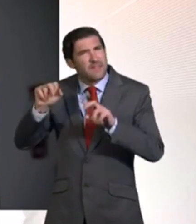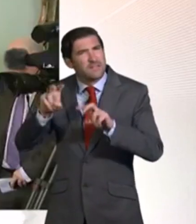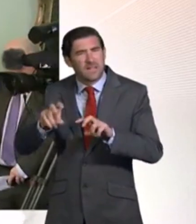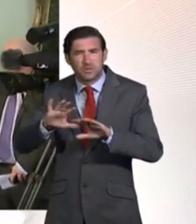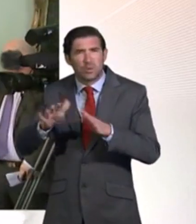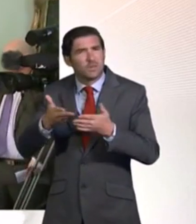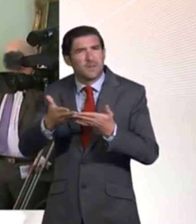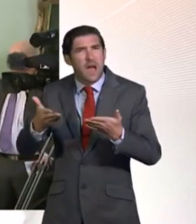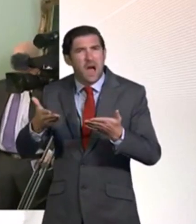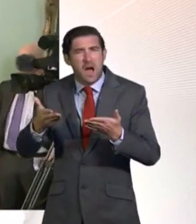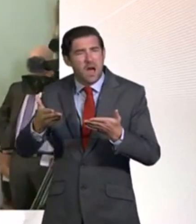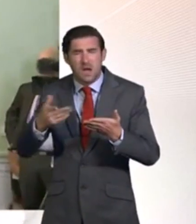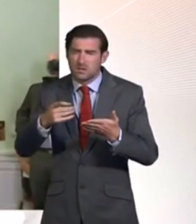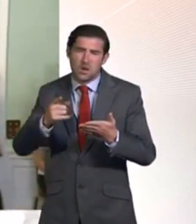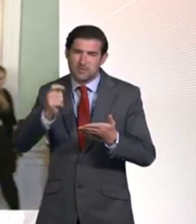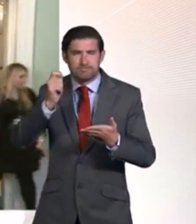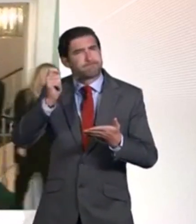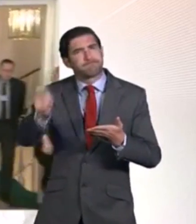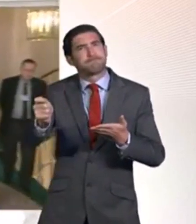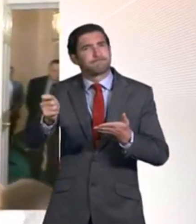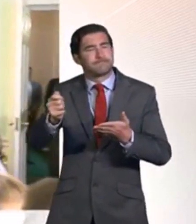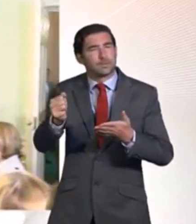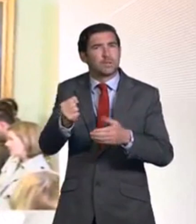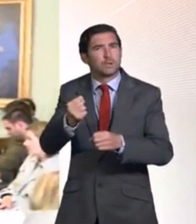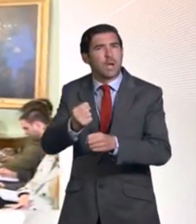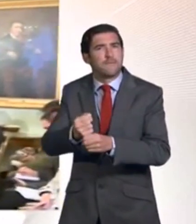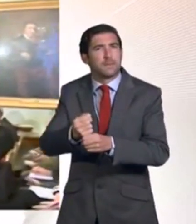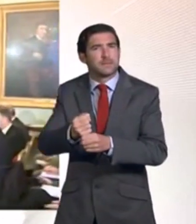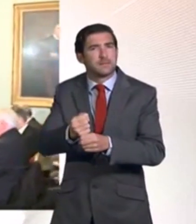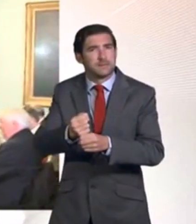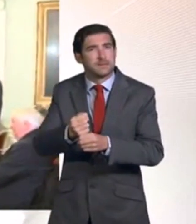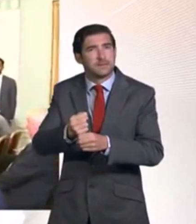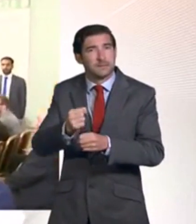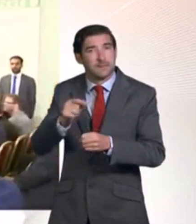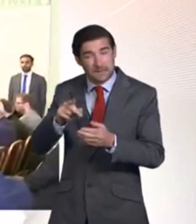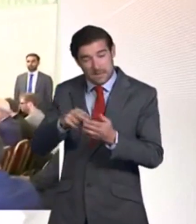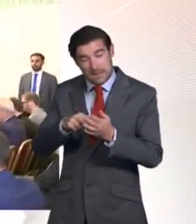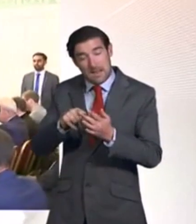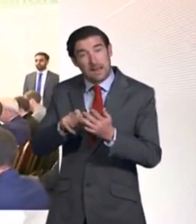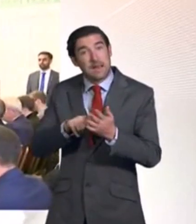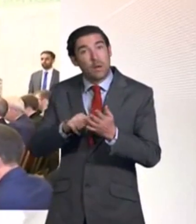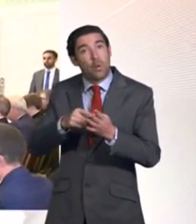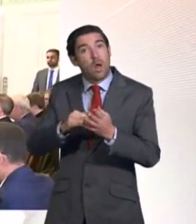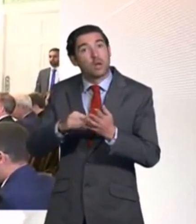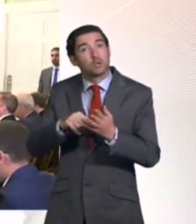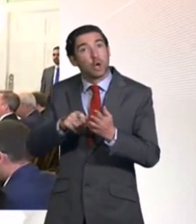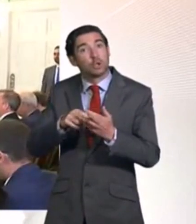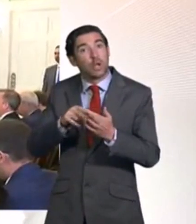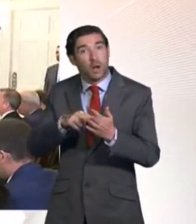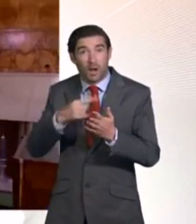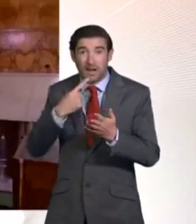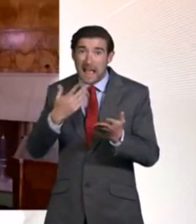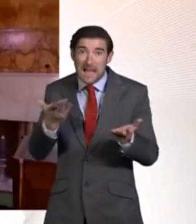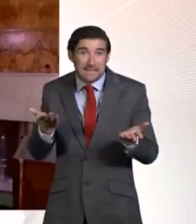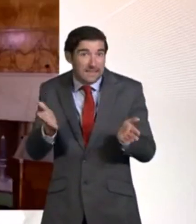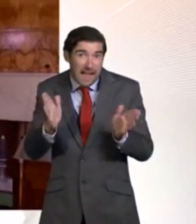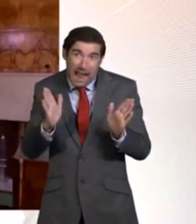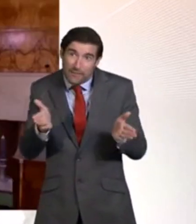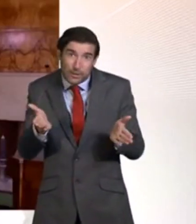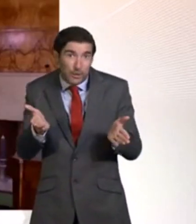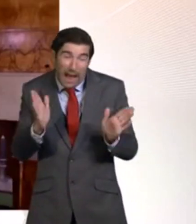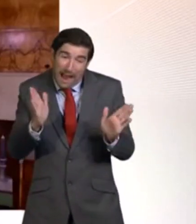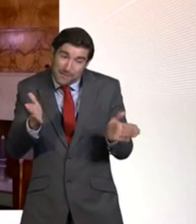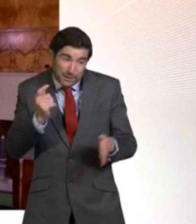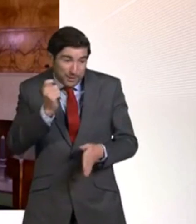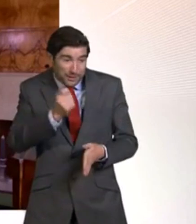Scotland's serving First Minister, Nicola Sturgeon, has said the sexual misconduct allegations could not be ignored. I've